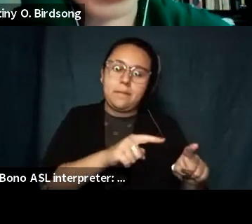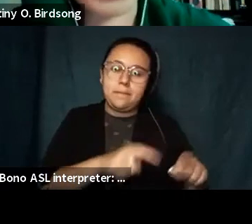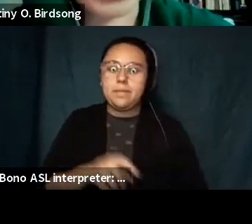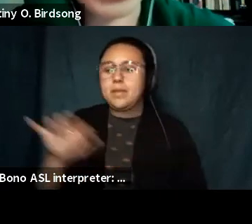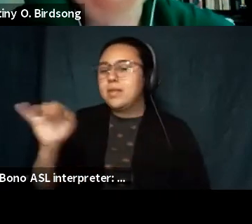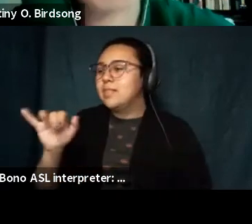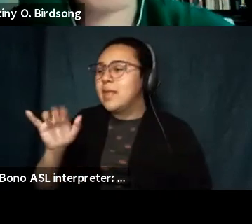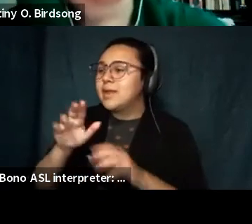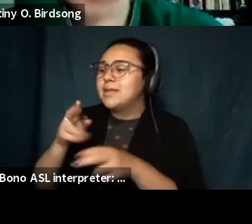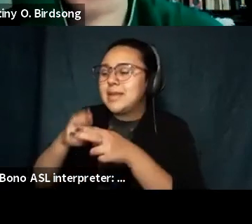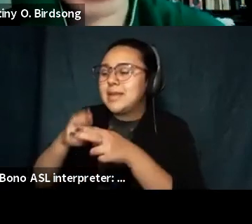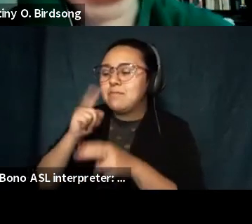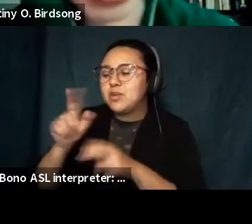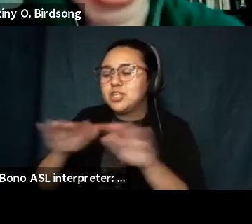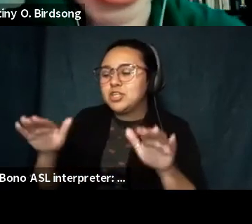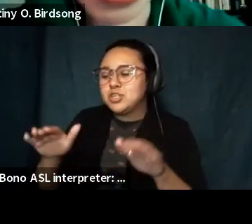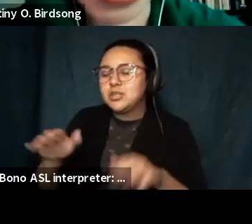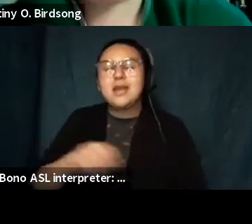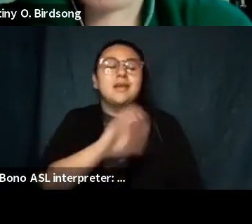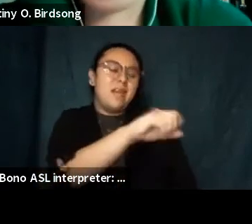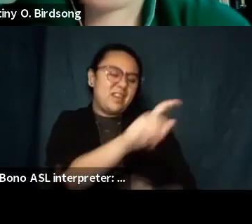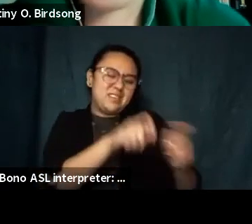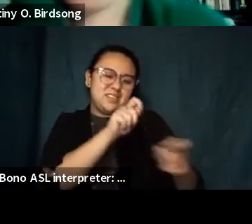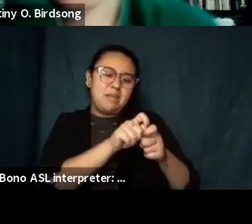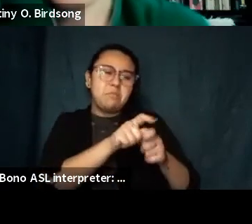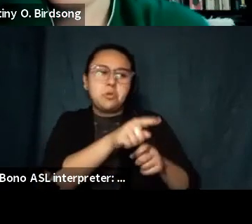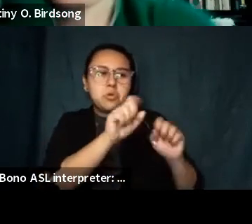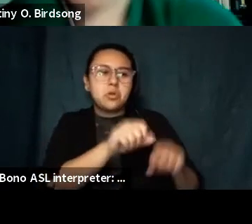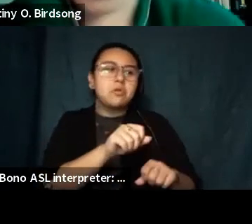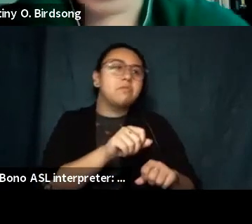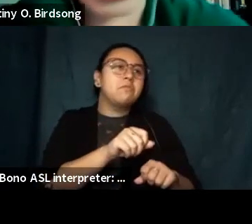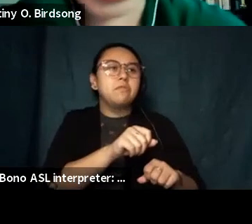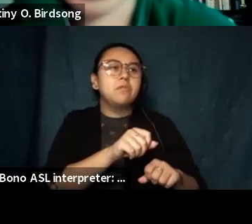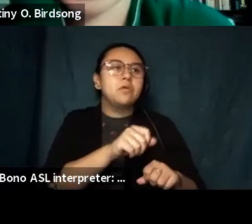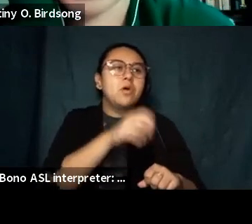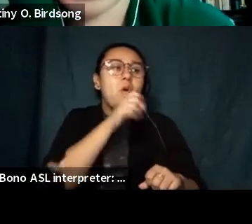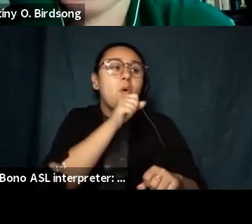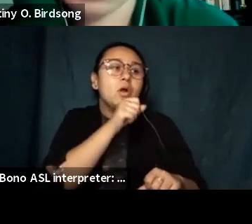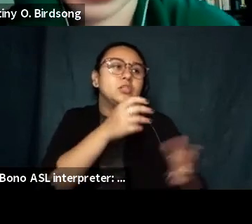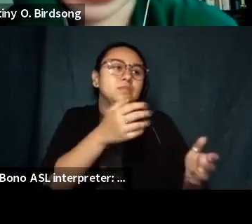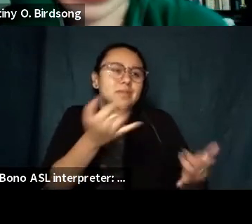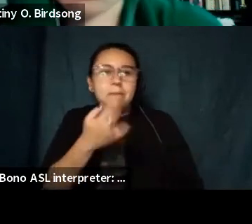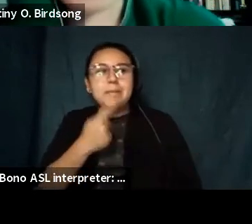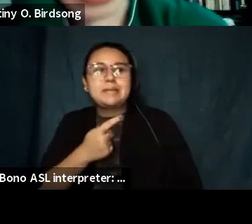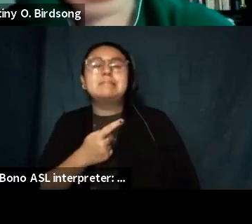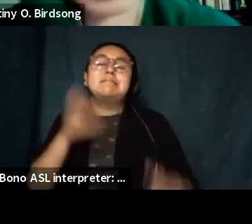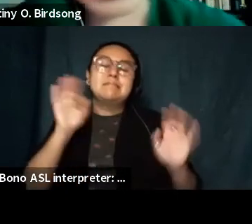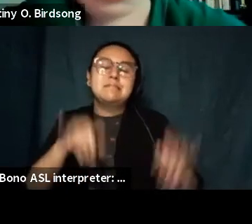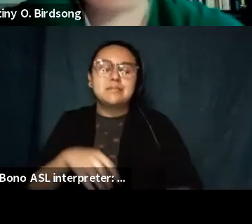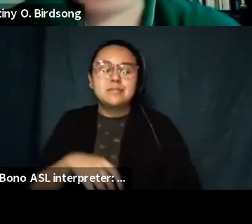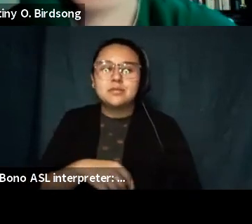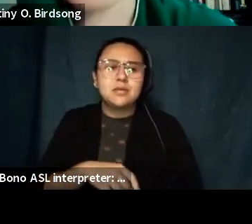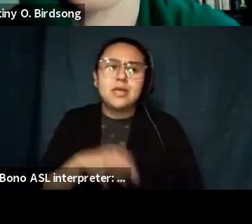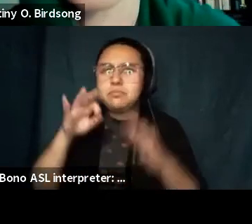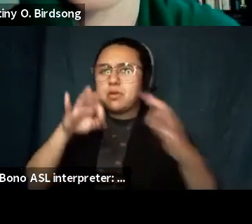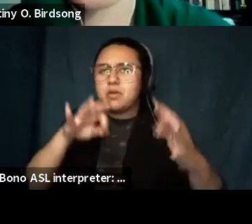children yes yes yes yes like you could have been a you know you could have been orange but but you're not and that's it's